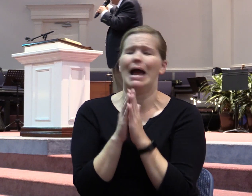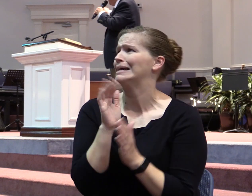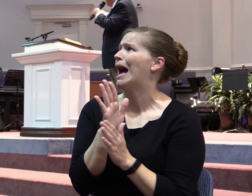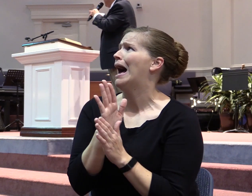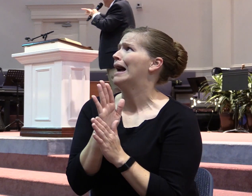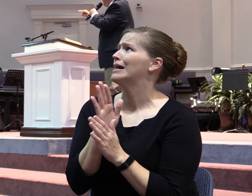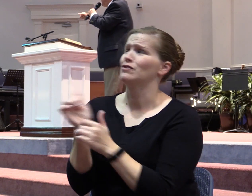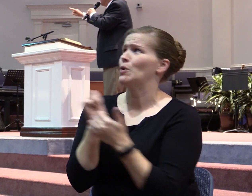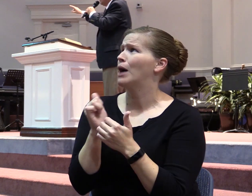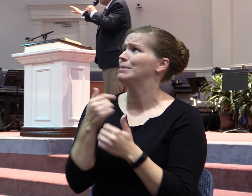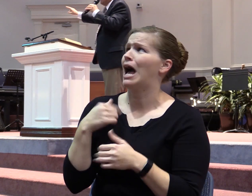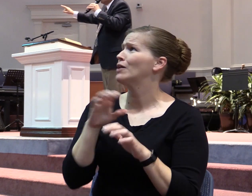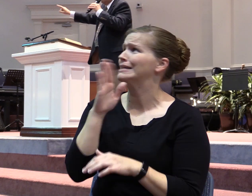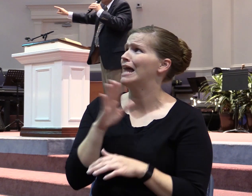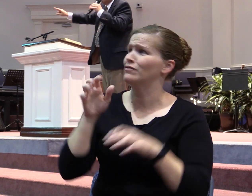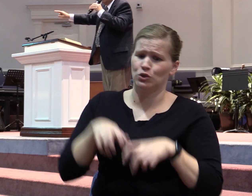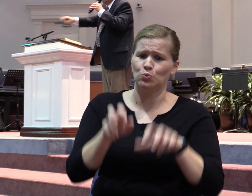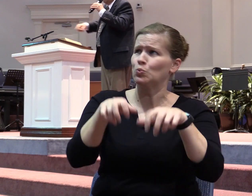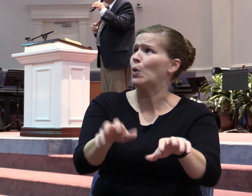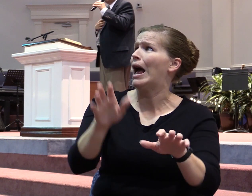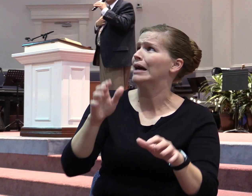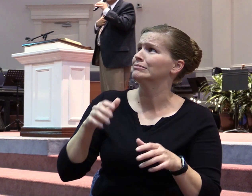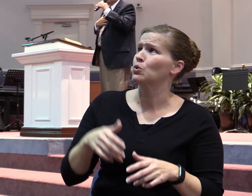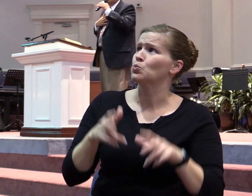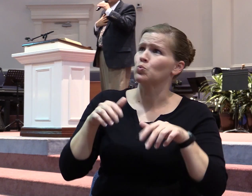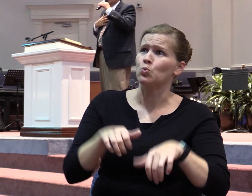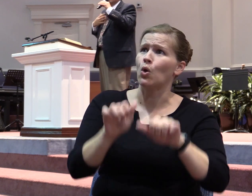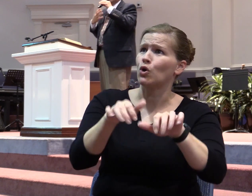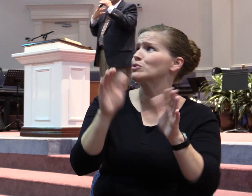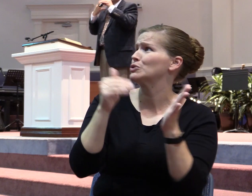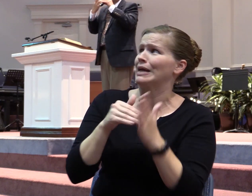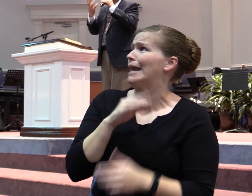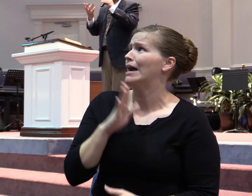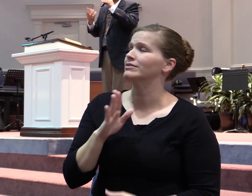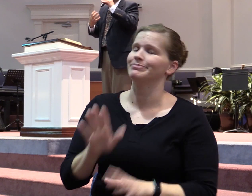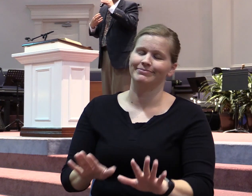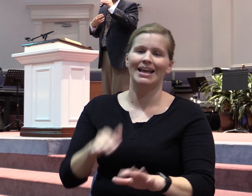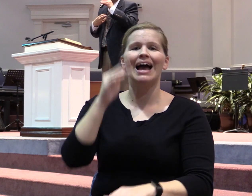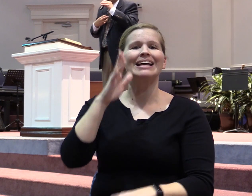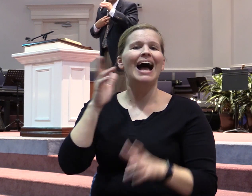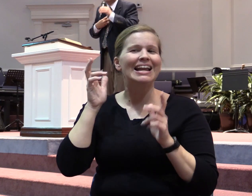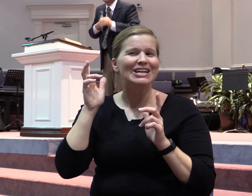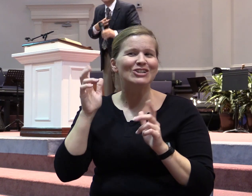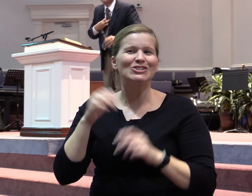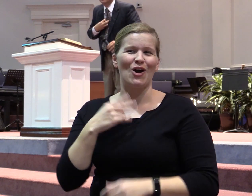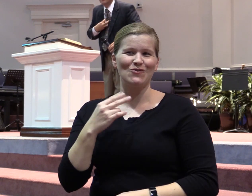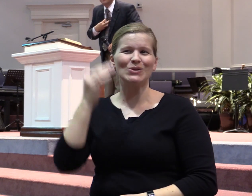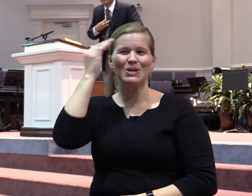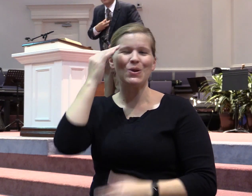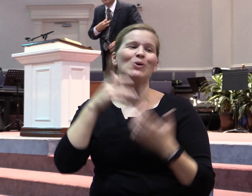do it. And many times we pray stuff like that. We pray and God knows our, he hears our voice, but he knows our hearts. Right. Amen.